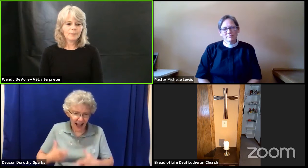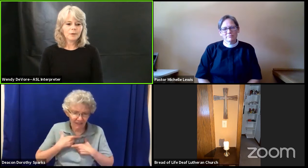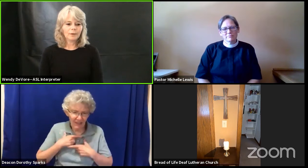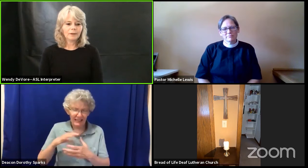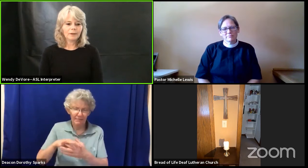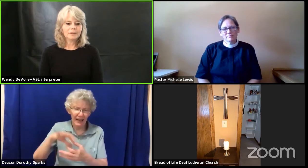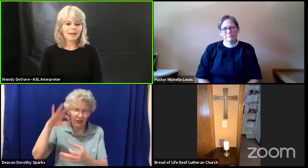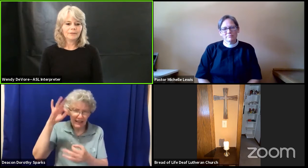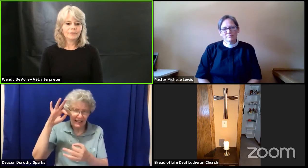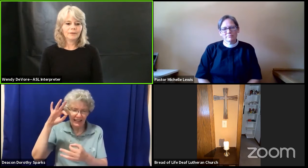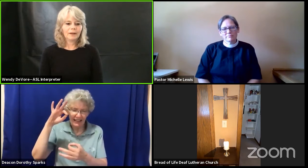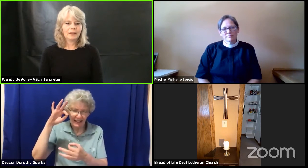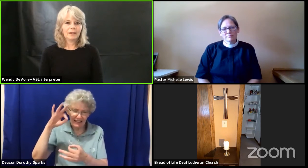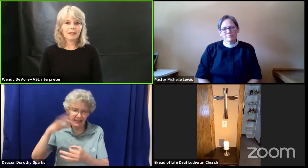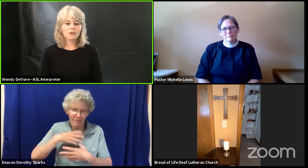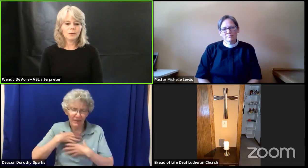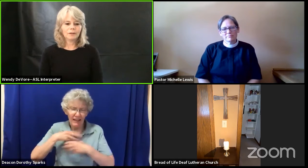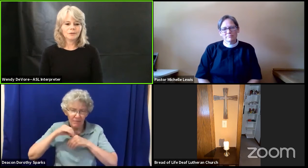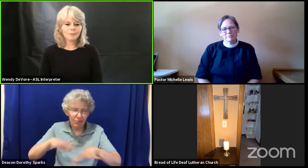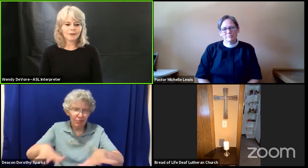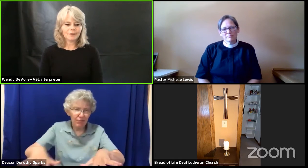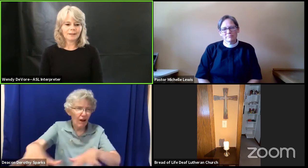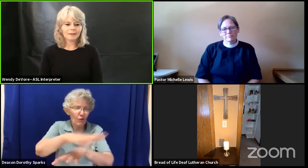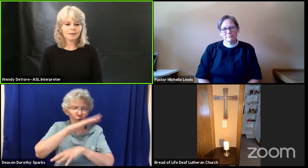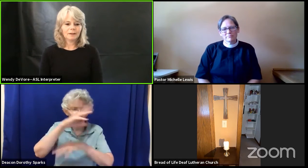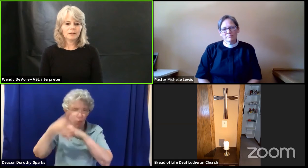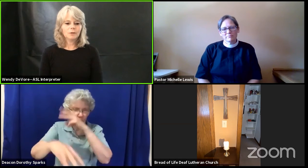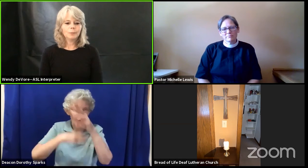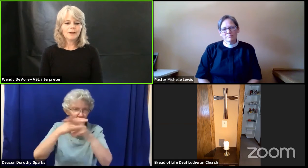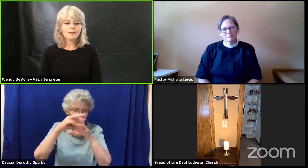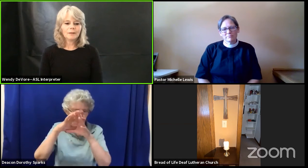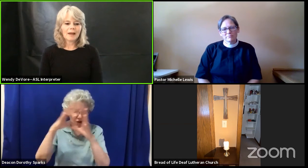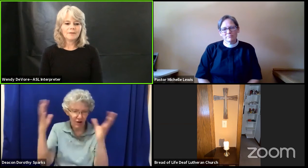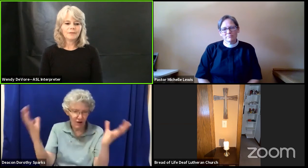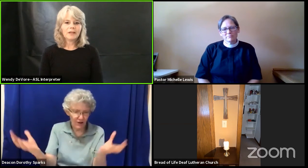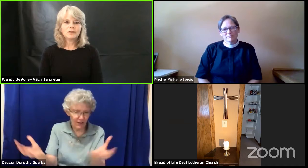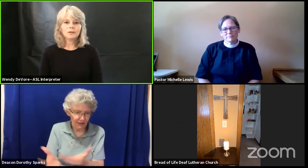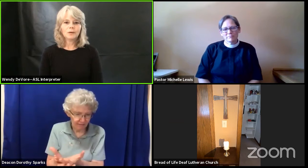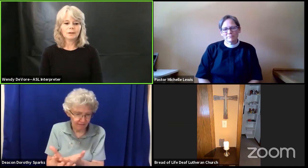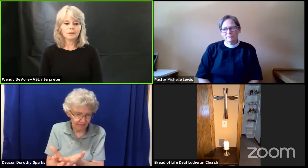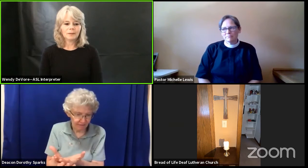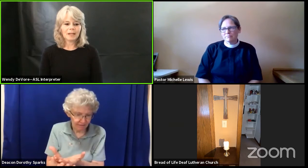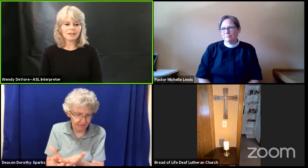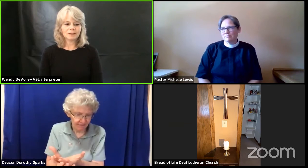from your life and your spirit, you breathe life into your creation.